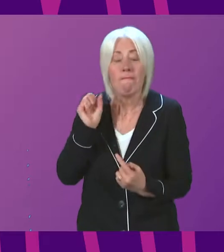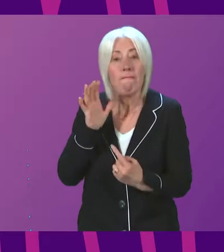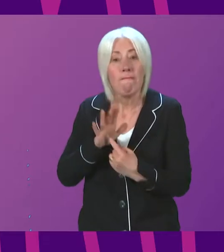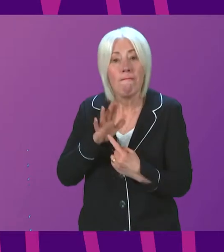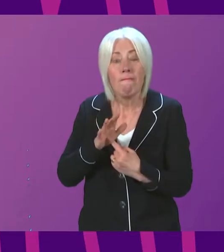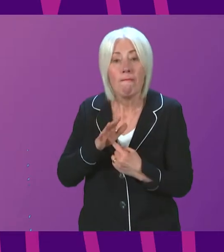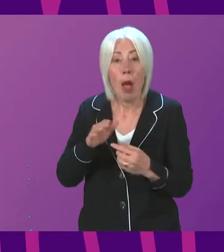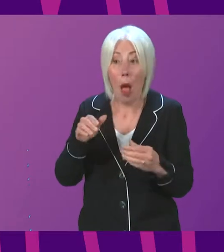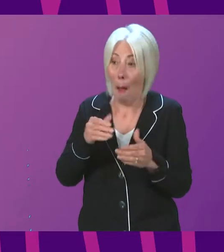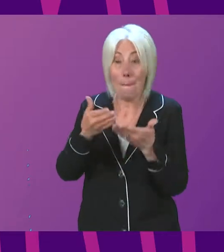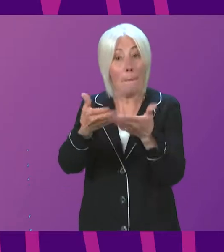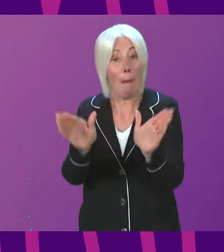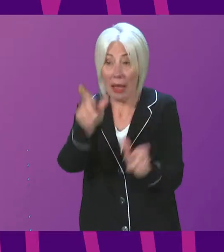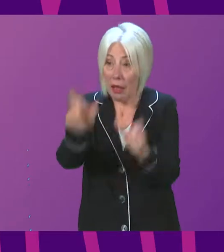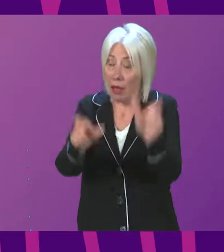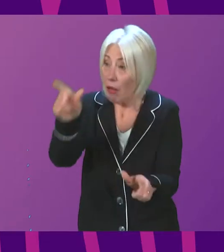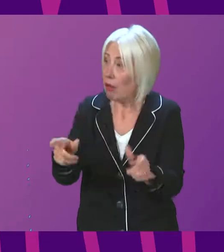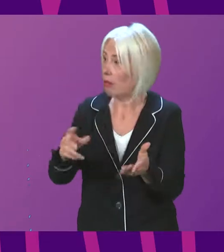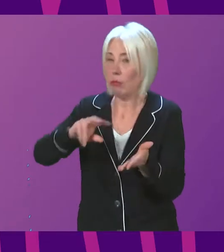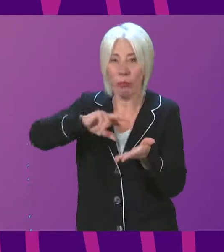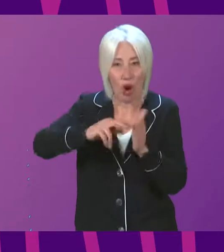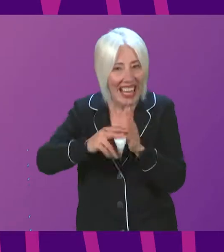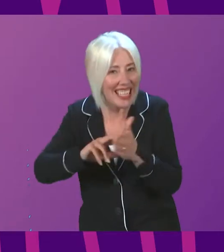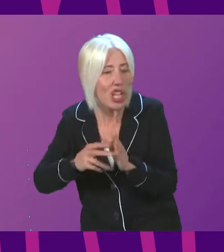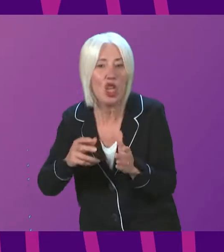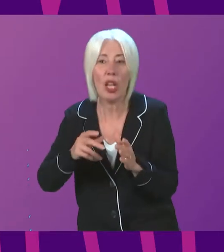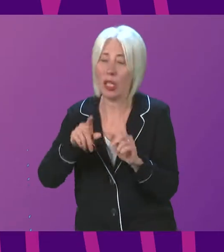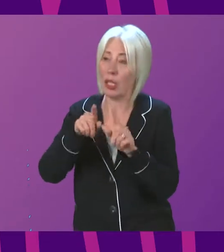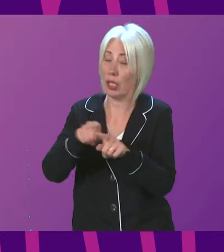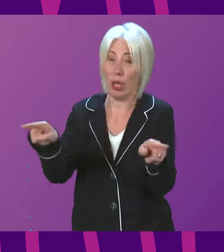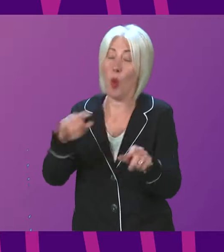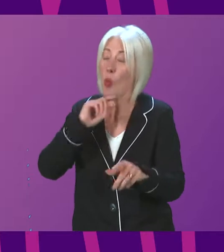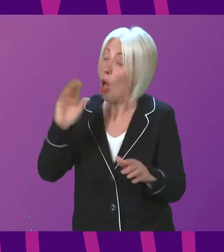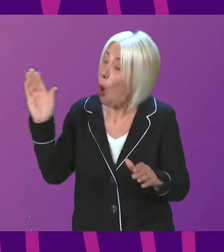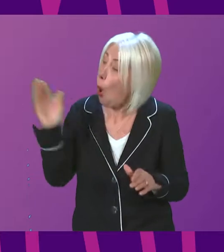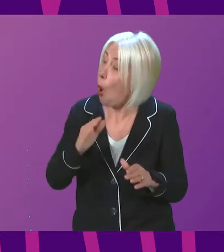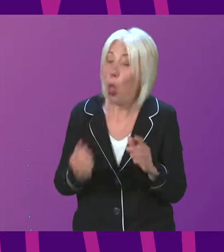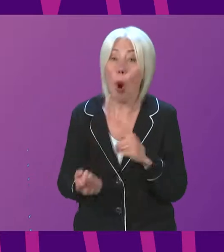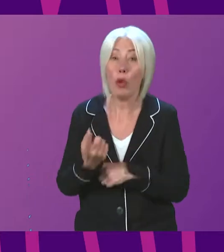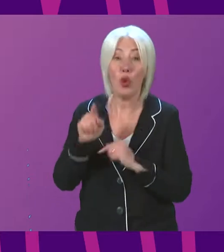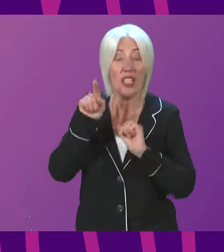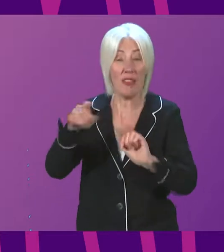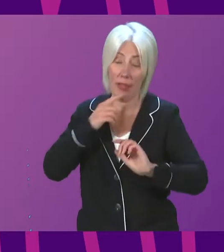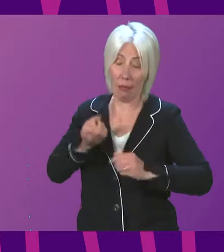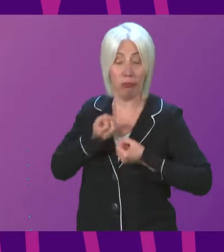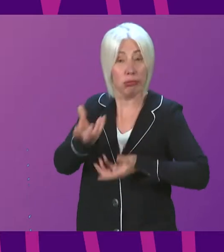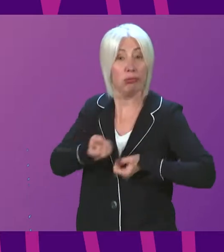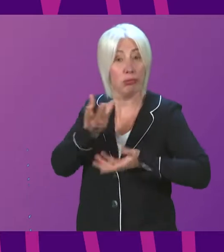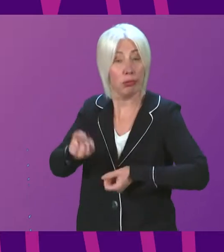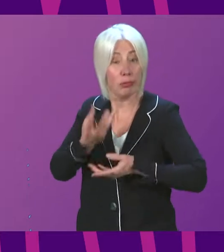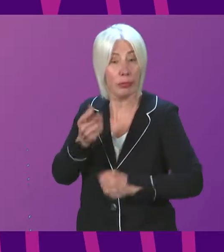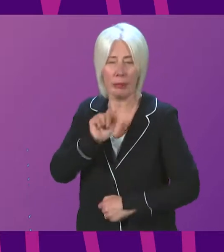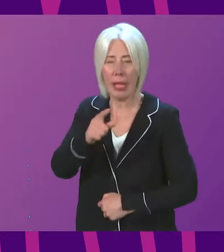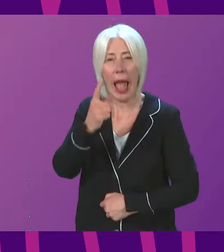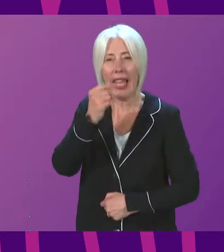members of the public and organisations will have every opportunity to have their say? can he set out the